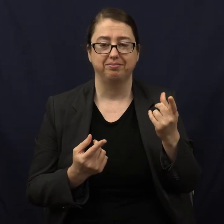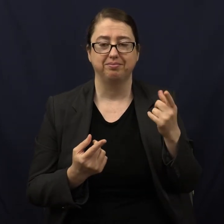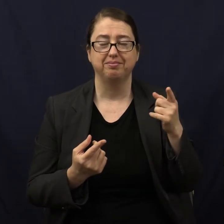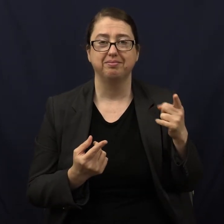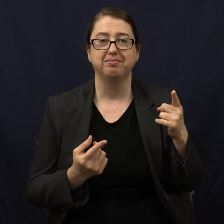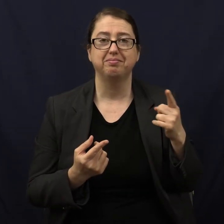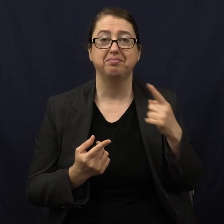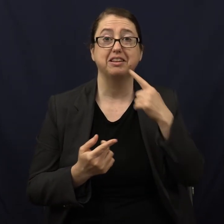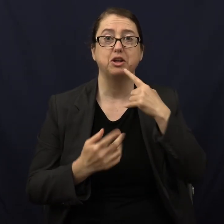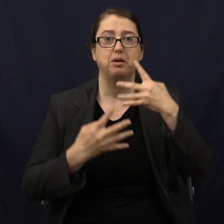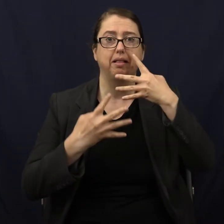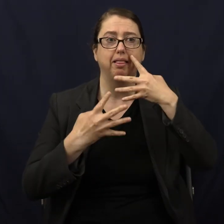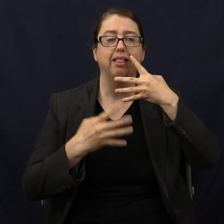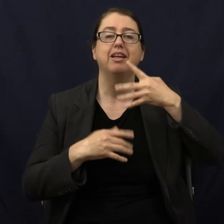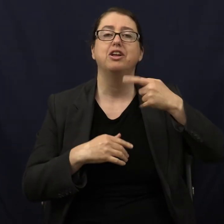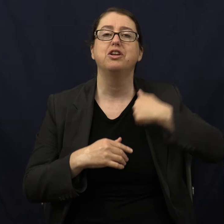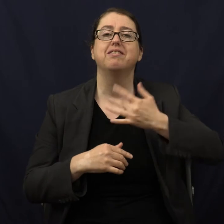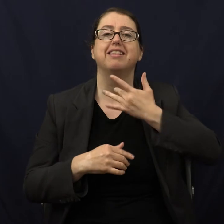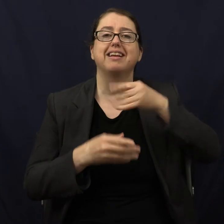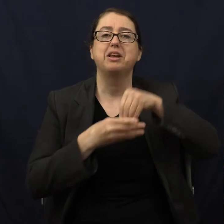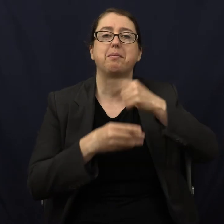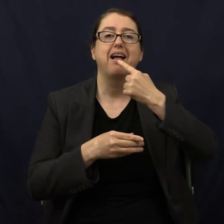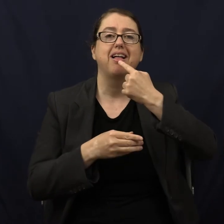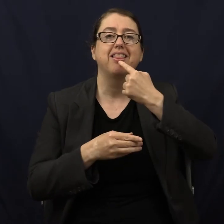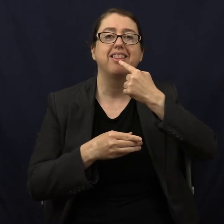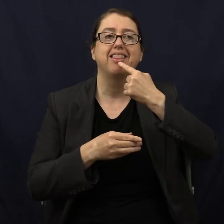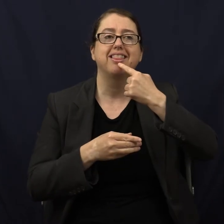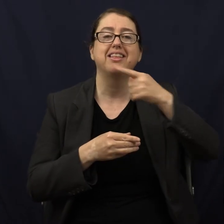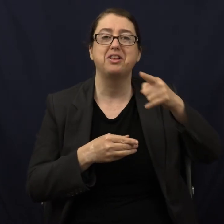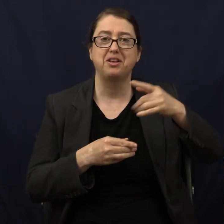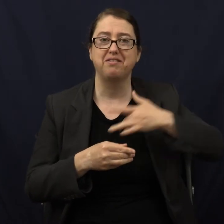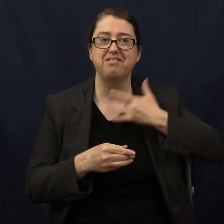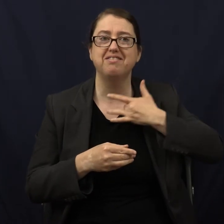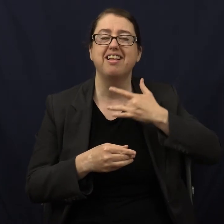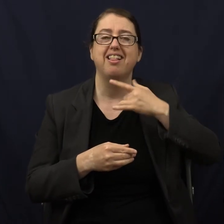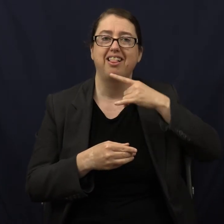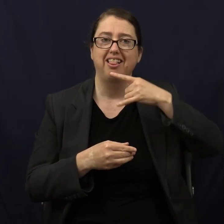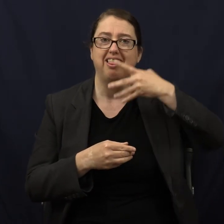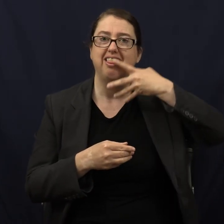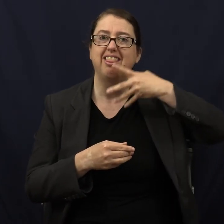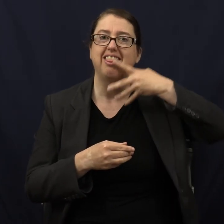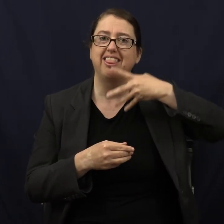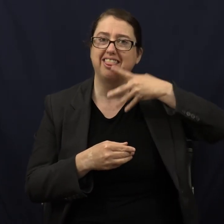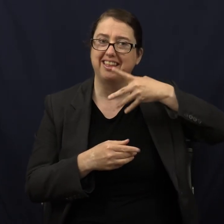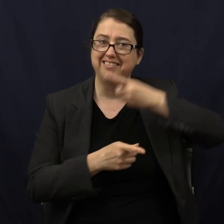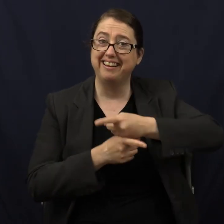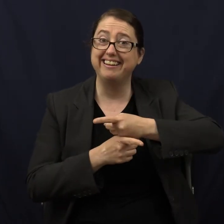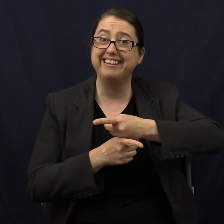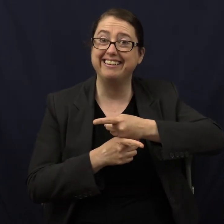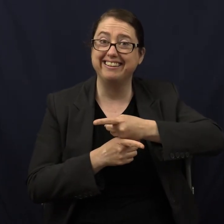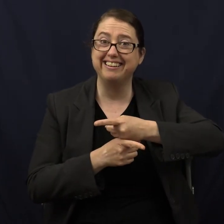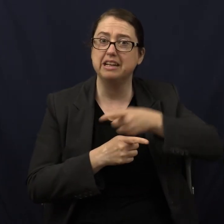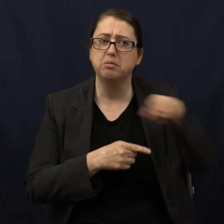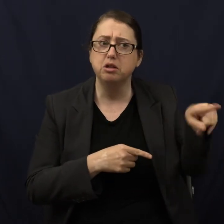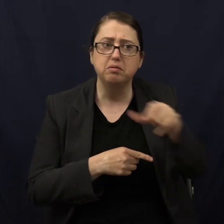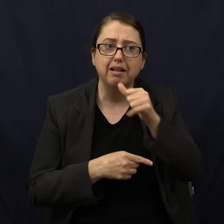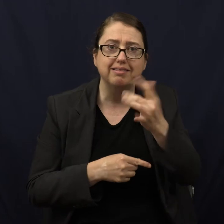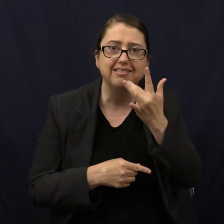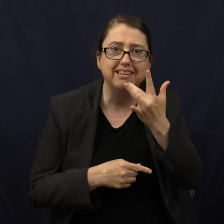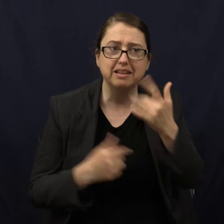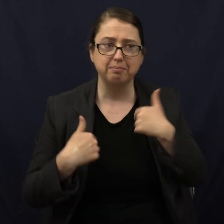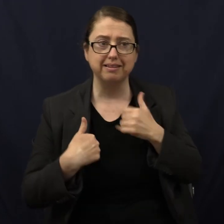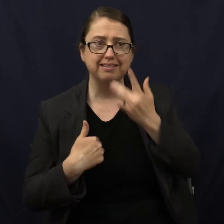Yeah, you salivated. But wait a minute. I didn't put the lemon in your mouth. It was in my mouth. What happened?